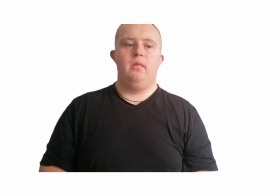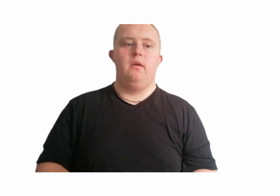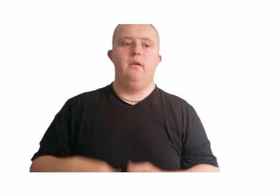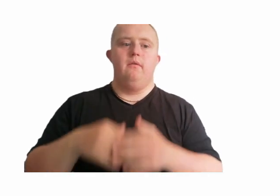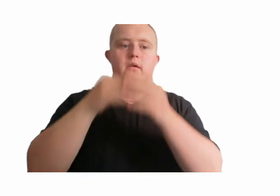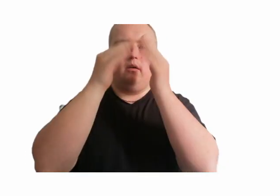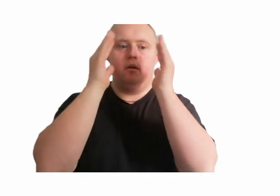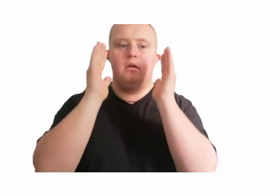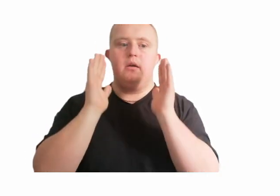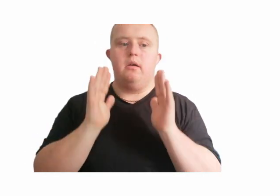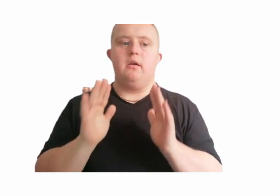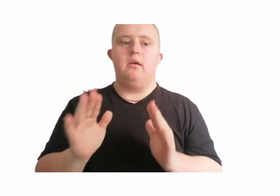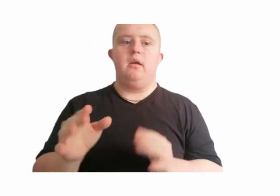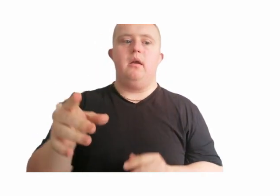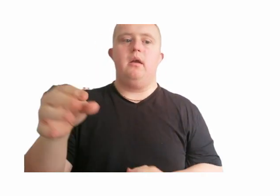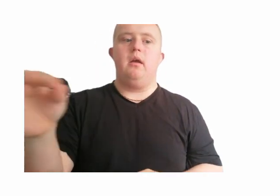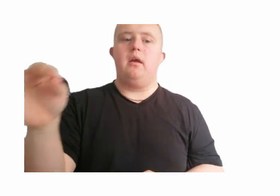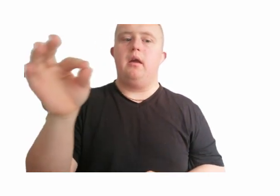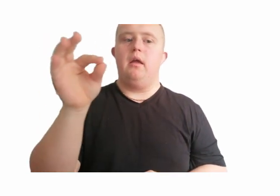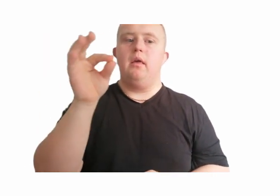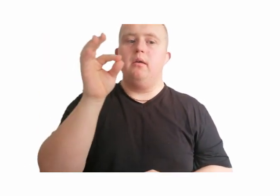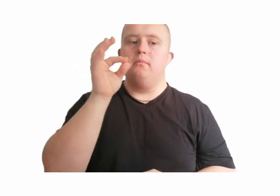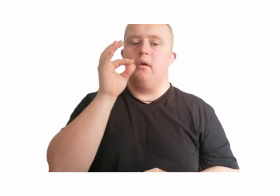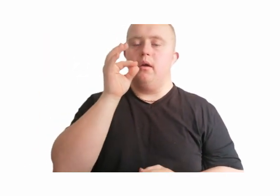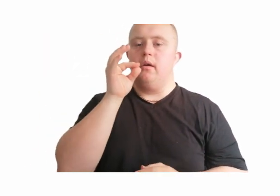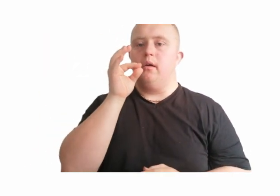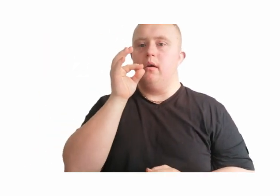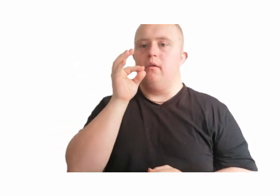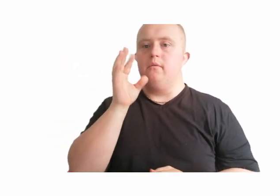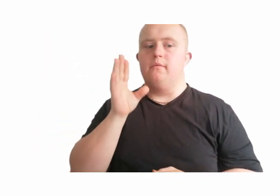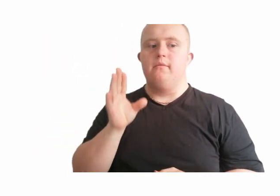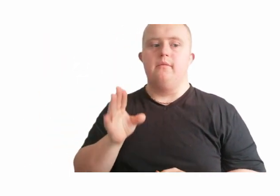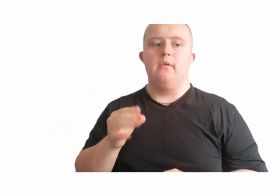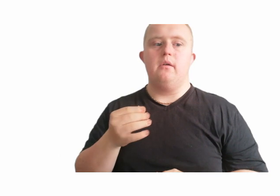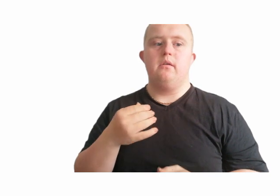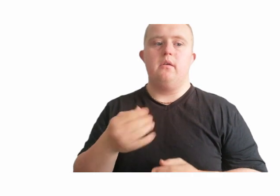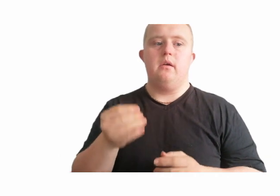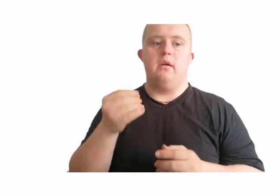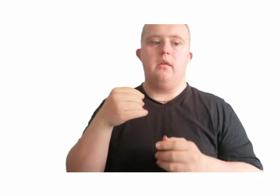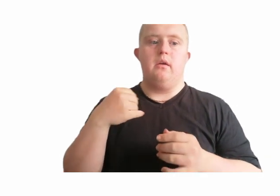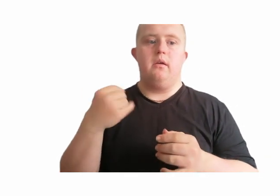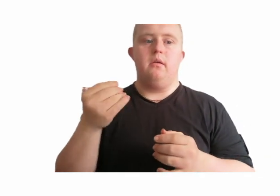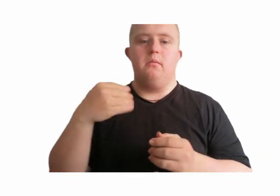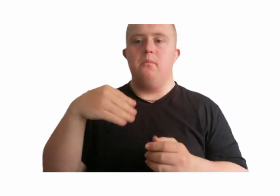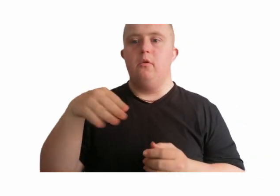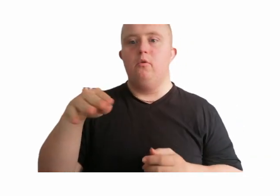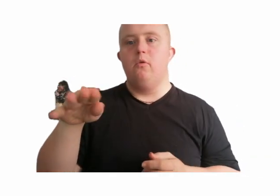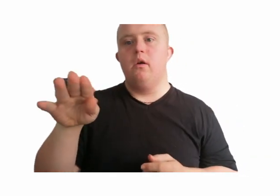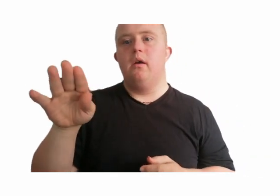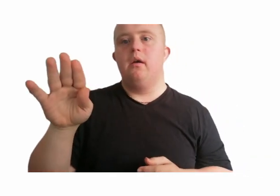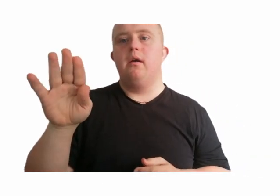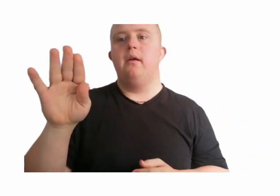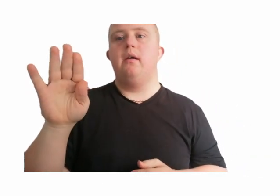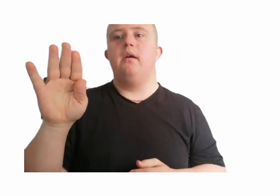Every day I see it as myself, how did I sleep